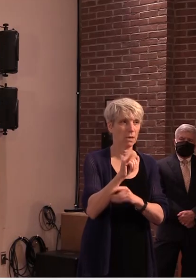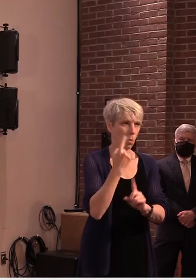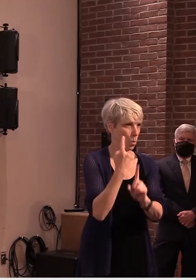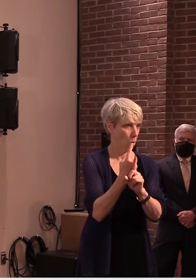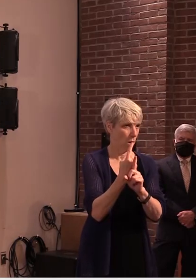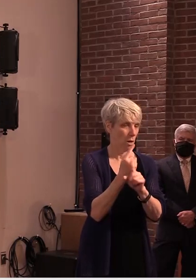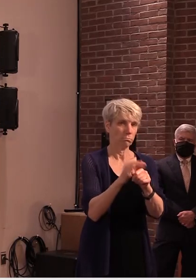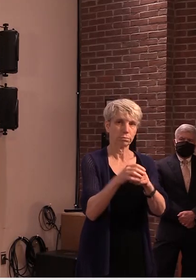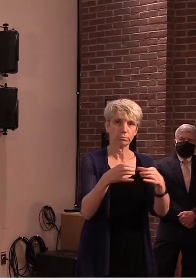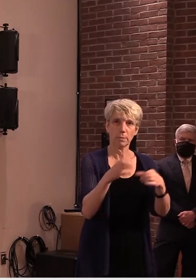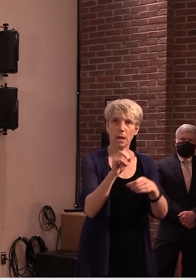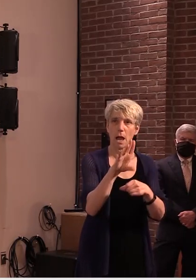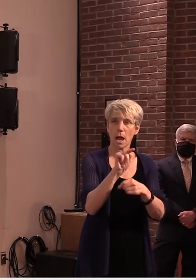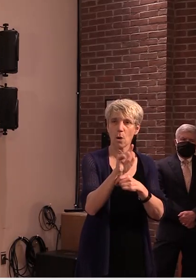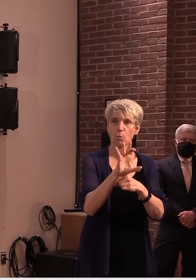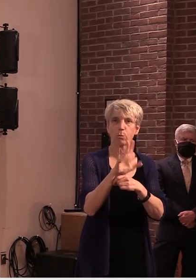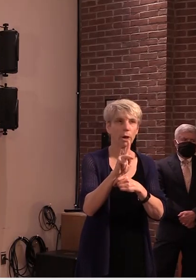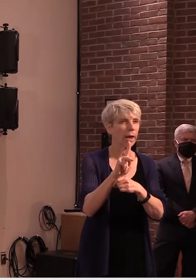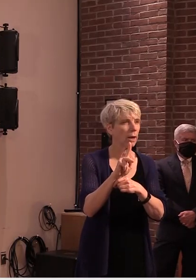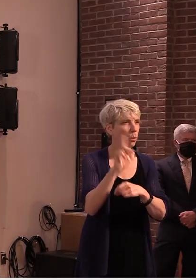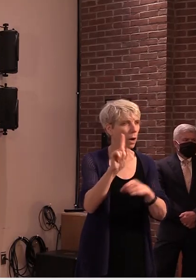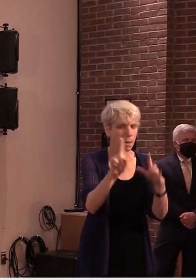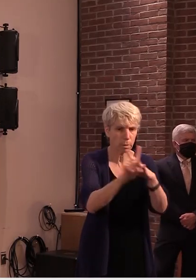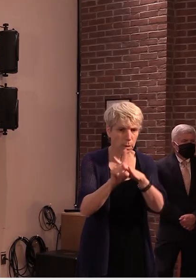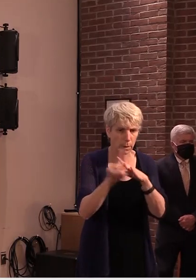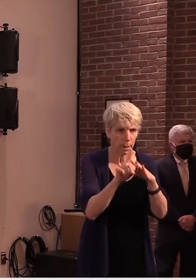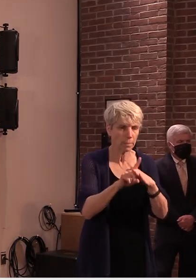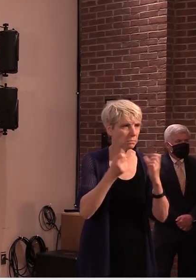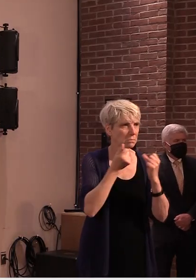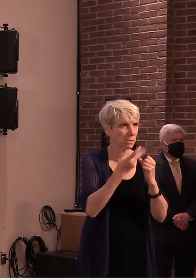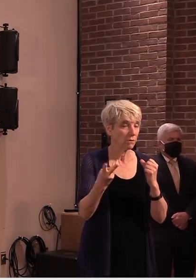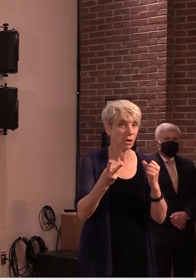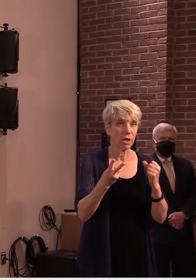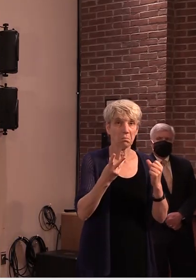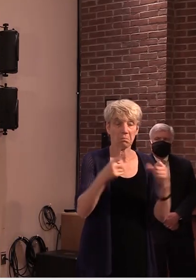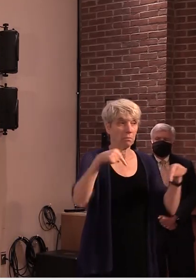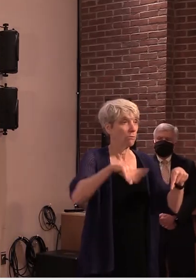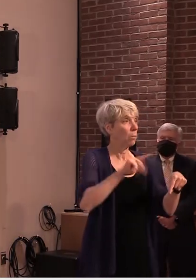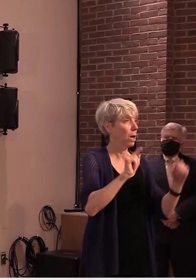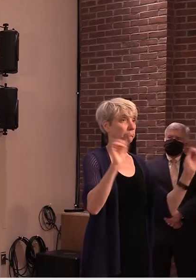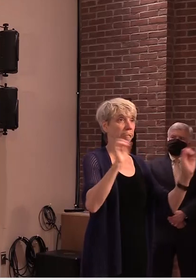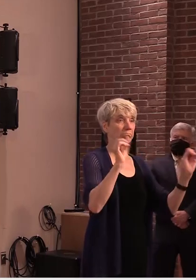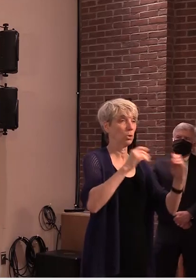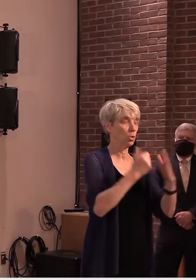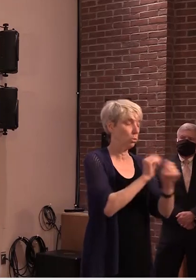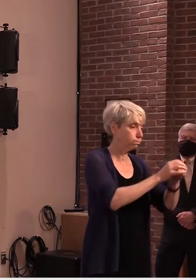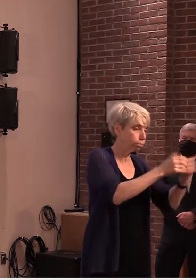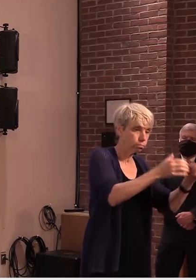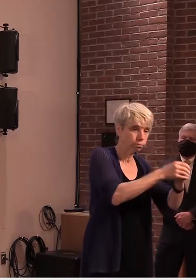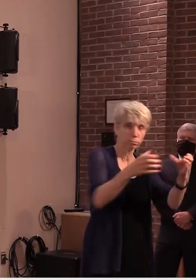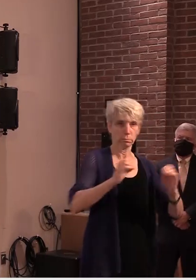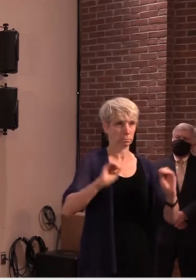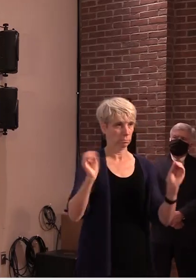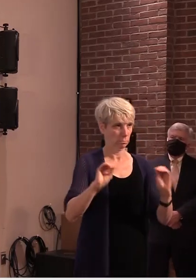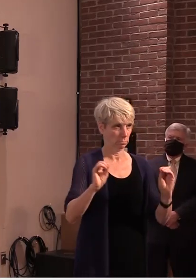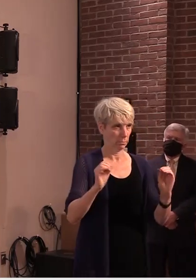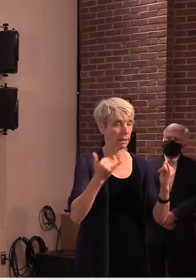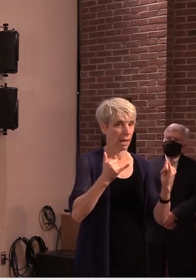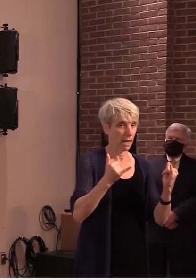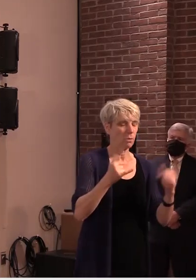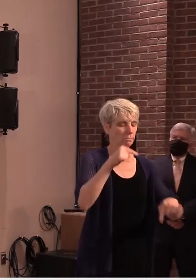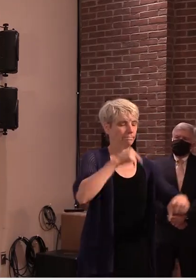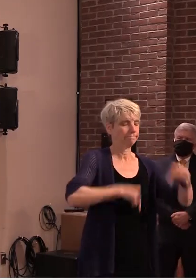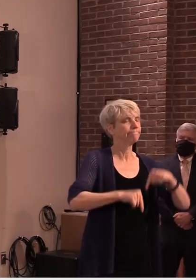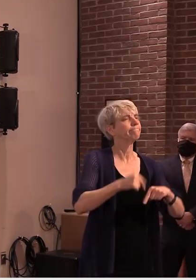within the borders of the state of vermont so i'm going to pivot directly from the governor's comments regarding the 100